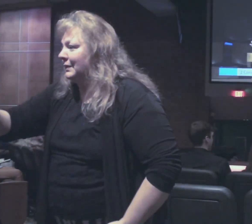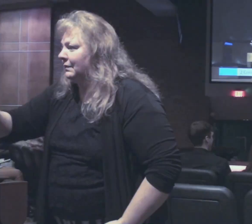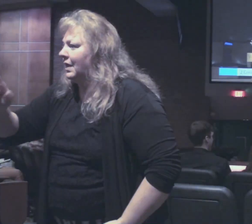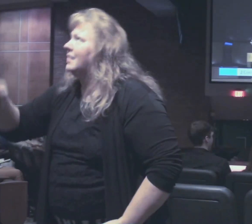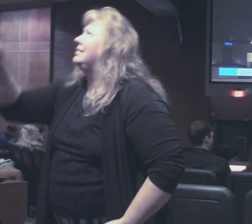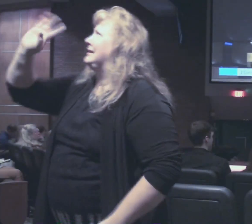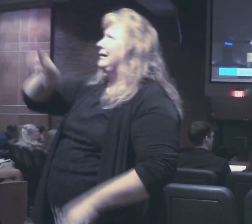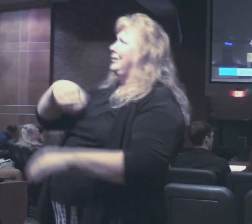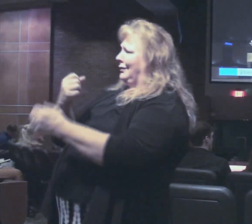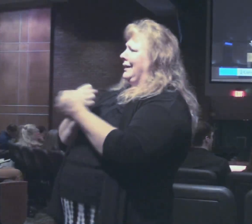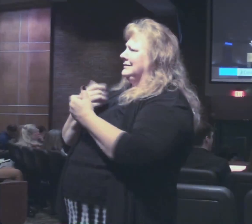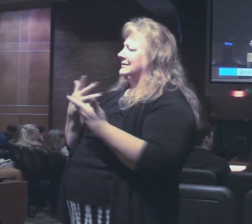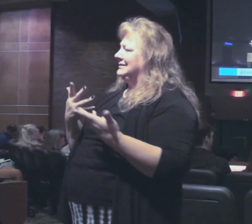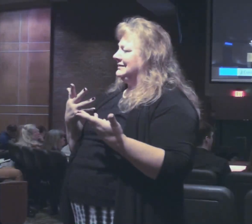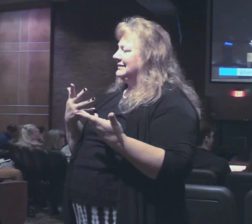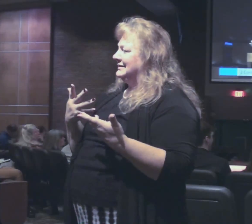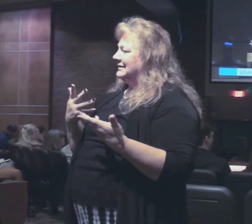grace